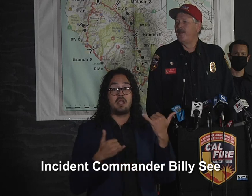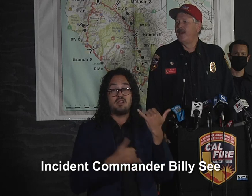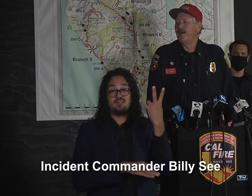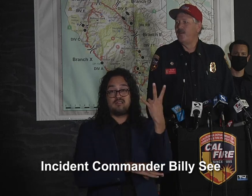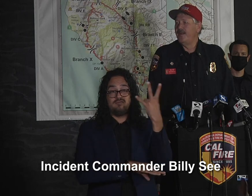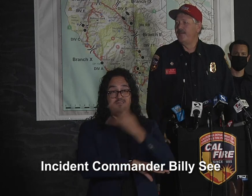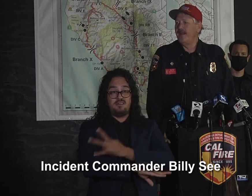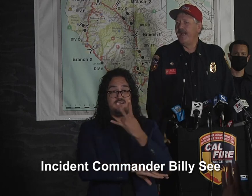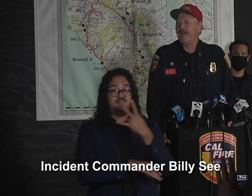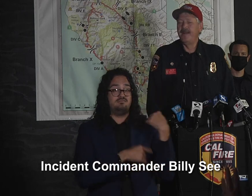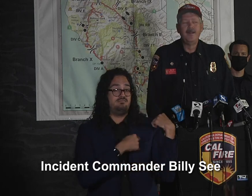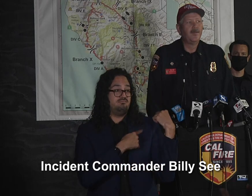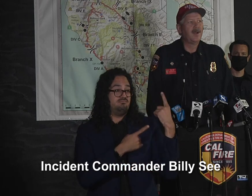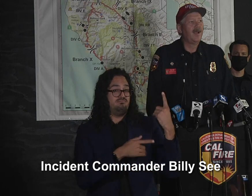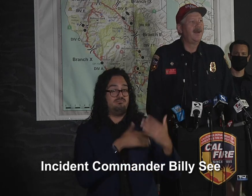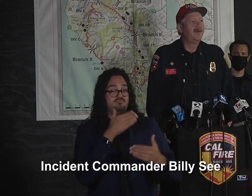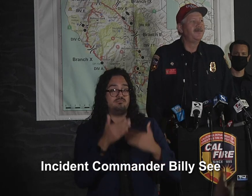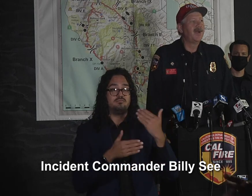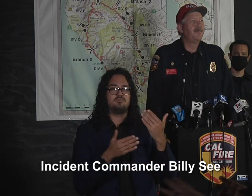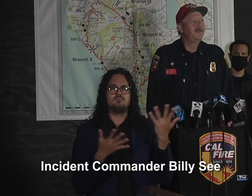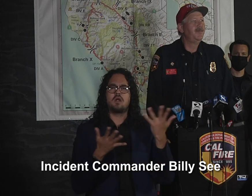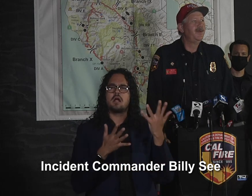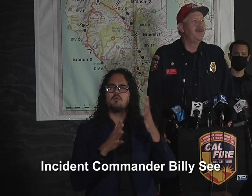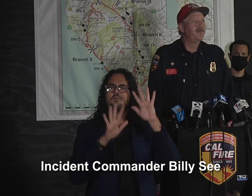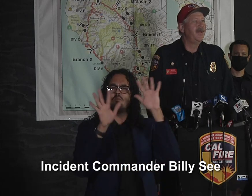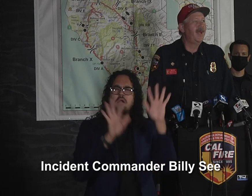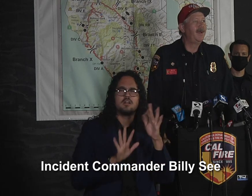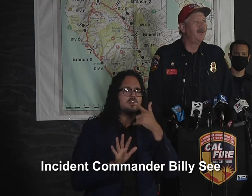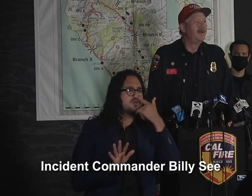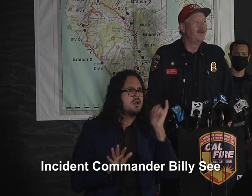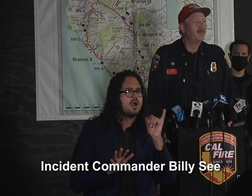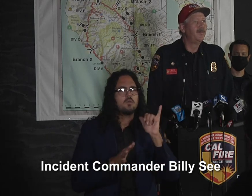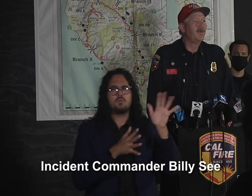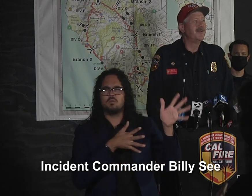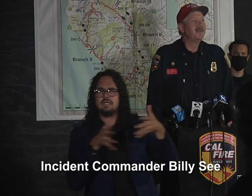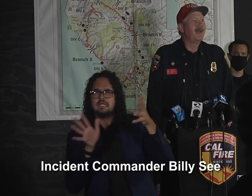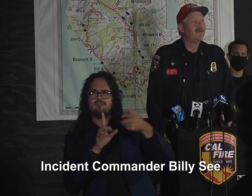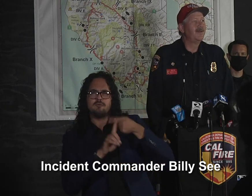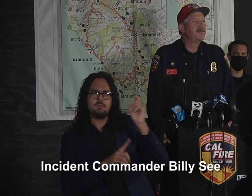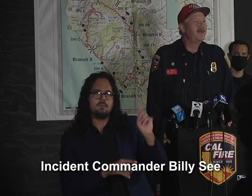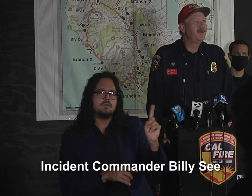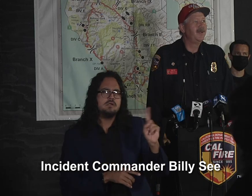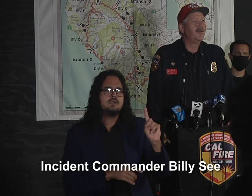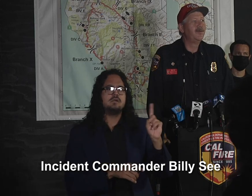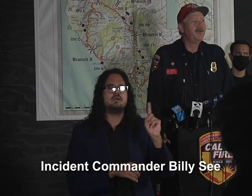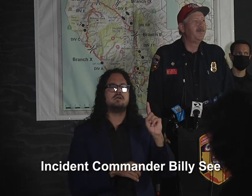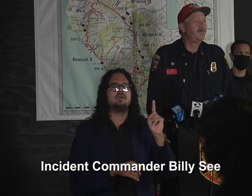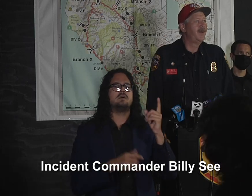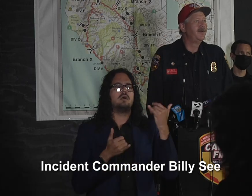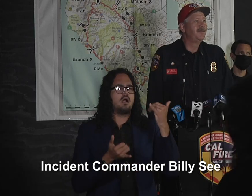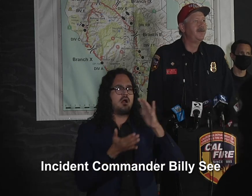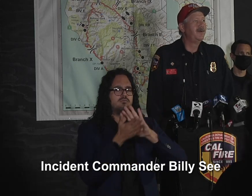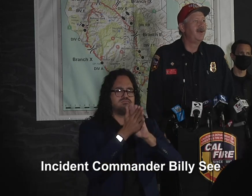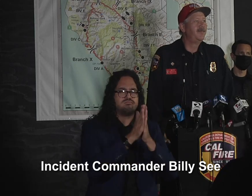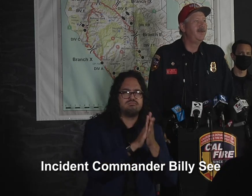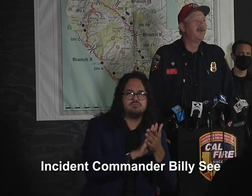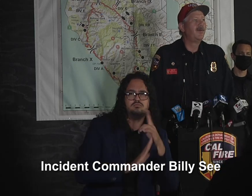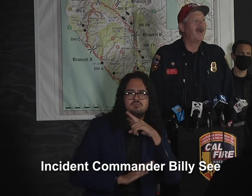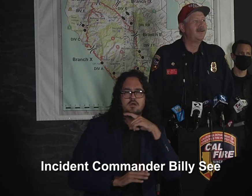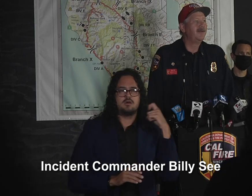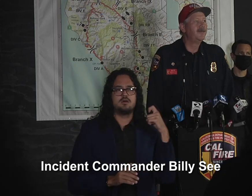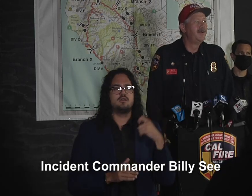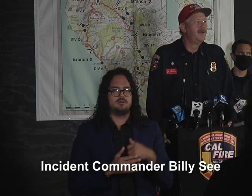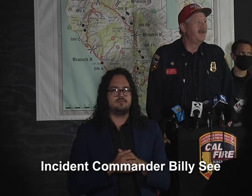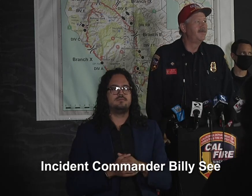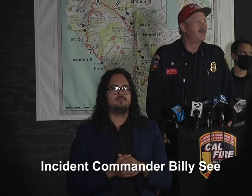of winds we had, what kind of drop in humidities we had, and we'll be watching that closely and we'll be prepared to be